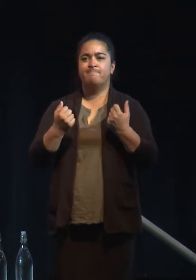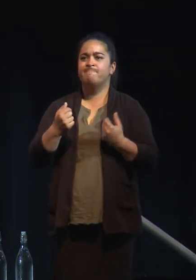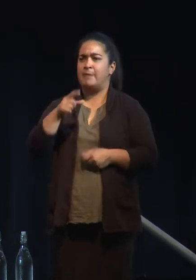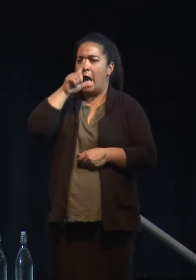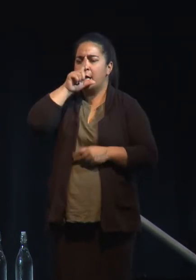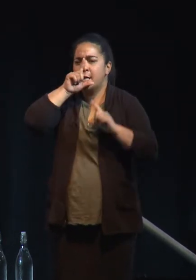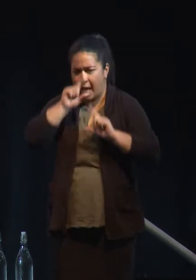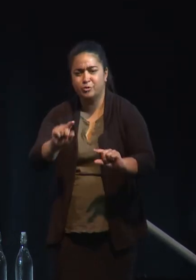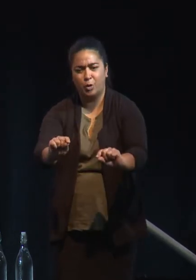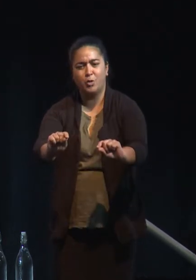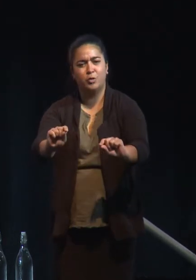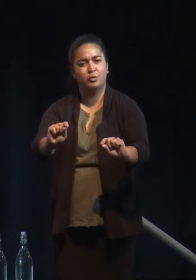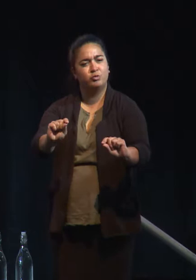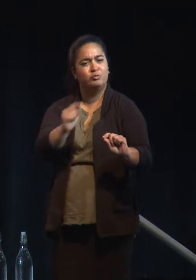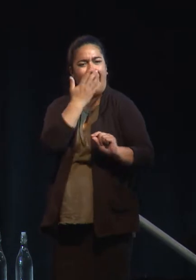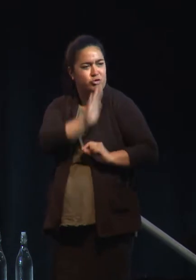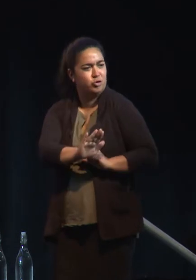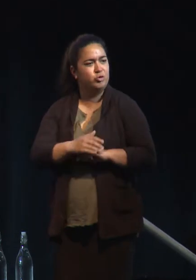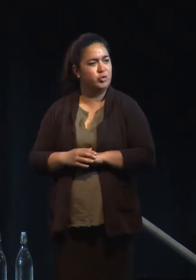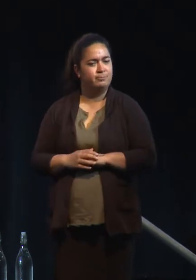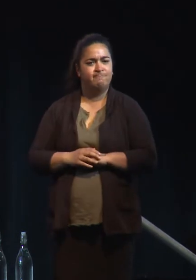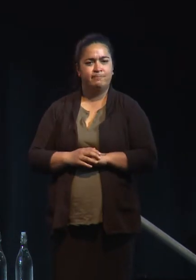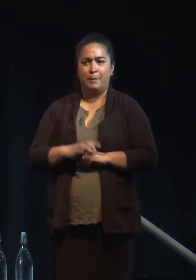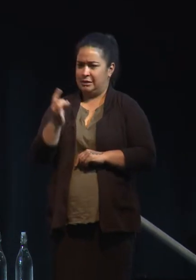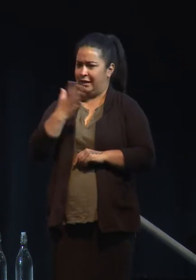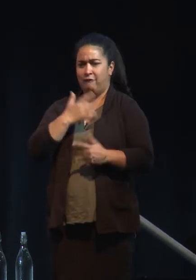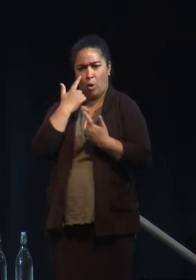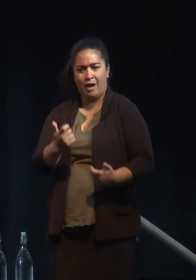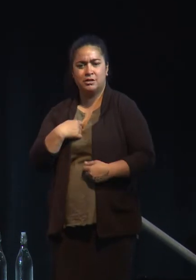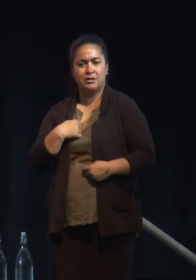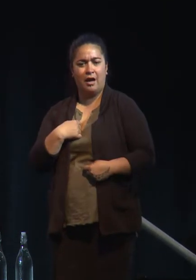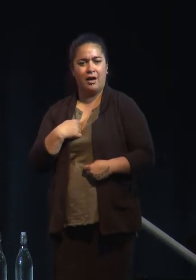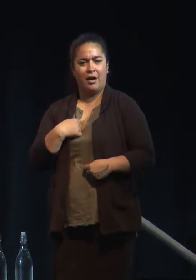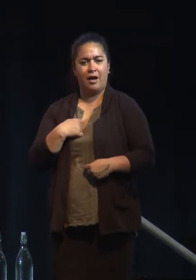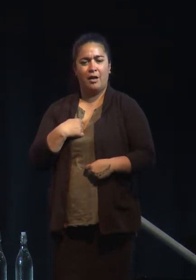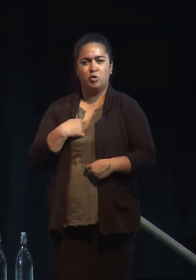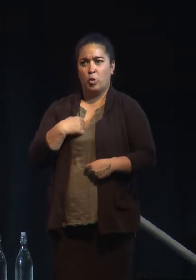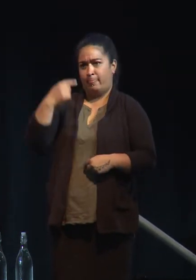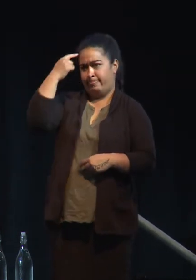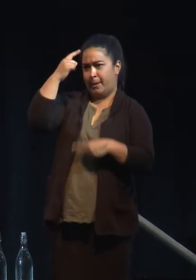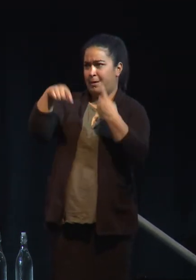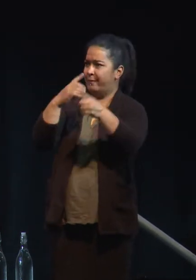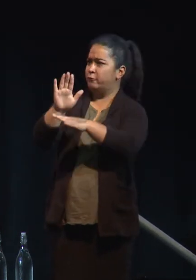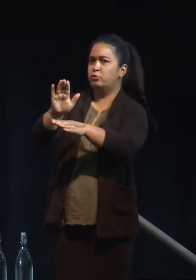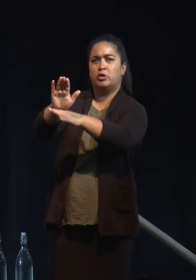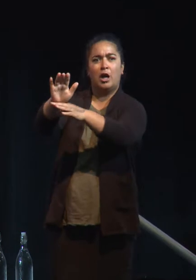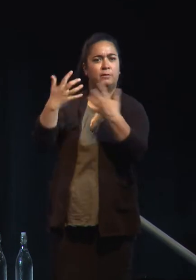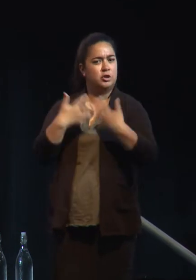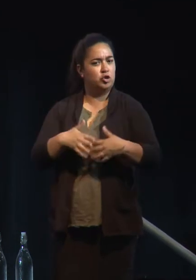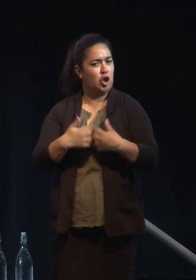You have a sense of self-reliance. You tend to be very forward-thinking and tech-forward.